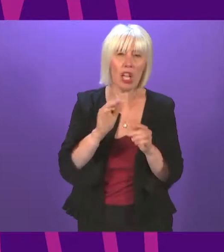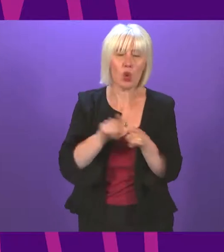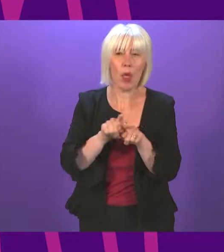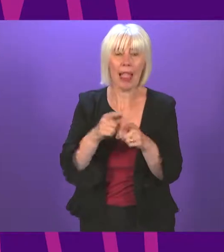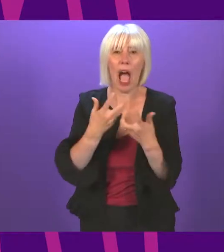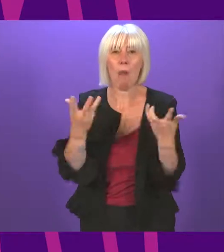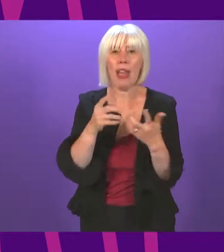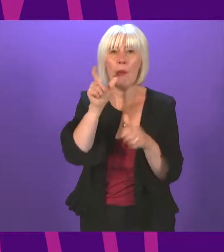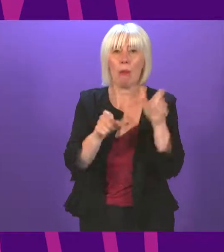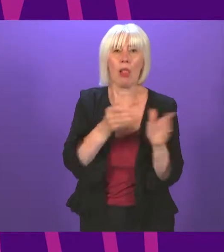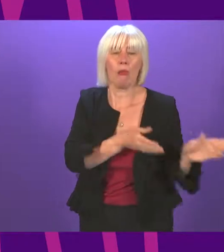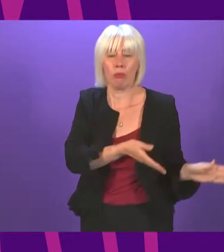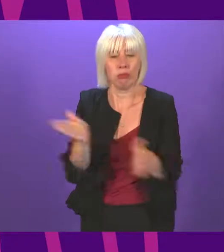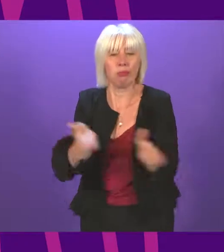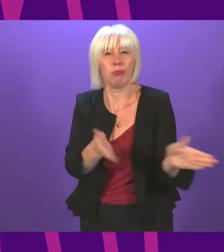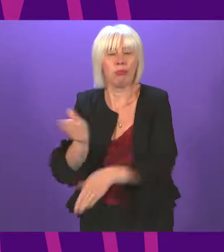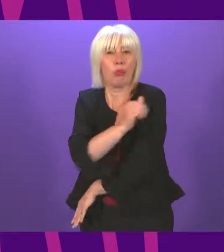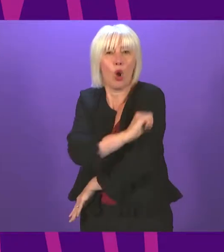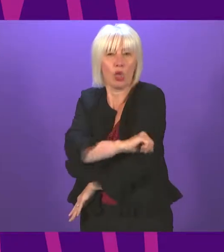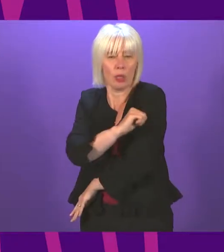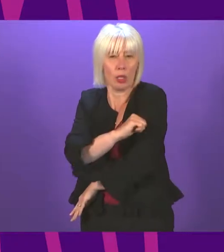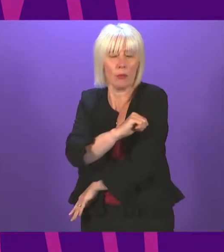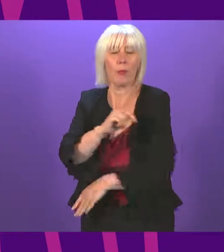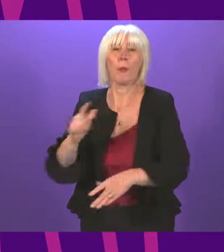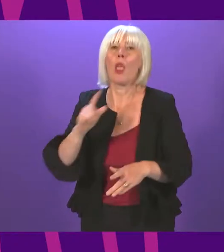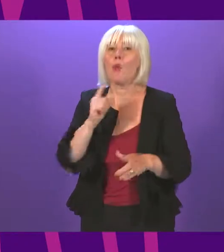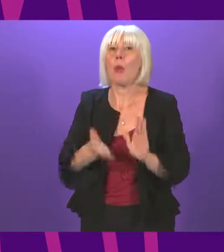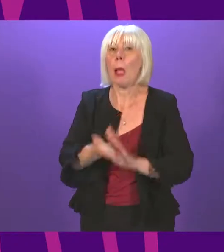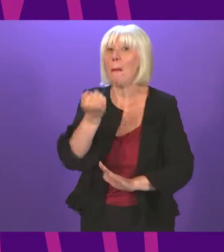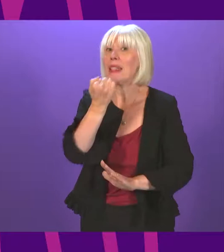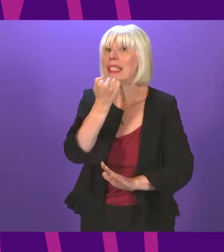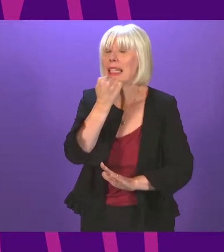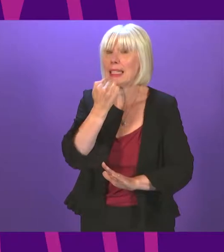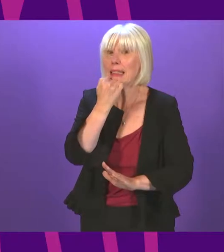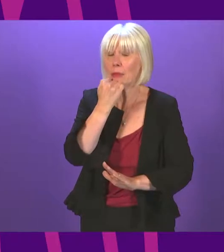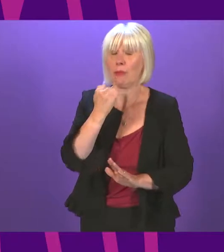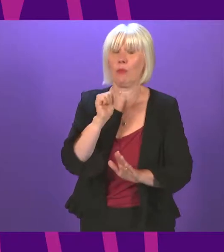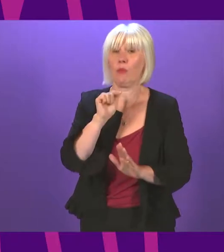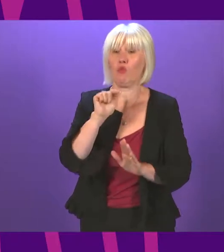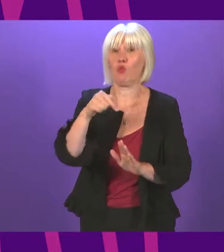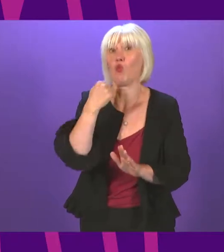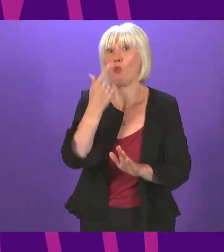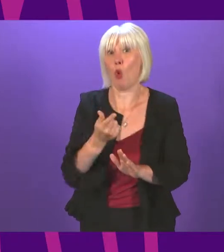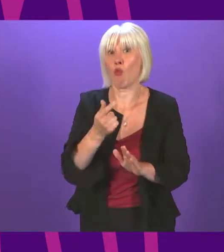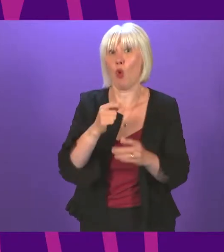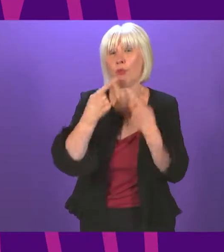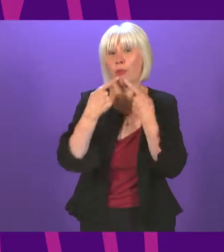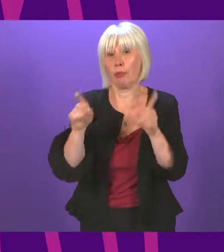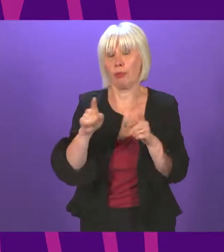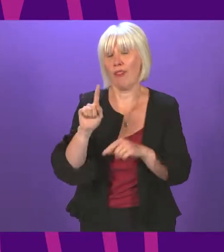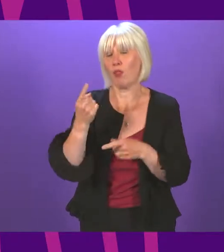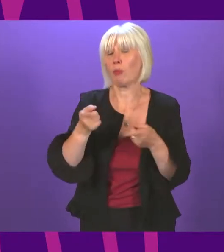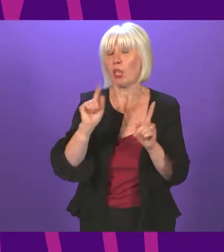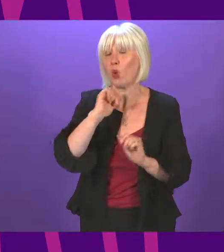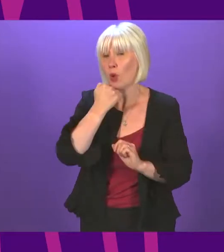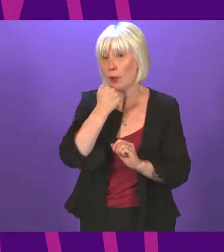levels. The First Minister will update Parliament on these considerations in her statement to Parliament tomorrow. Last week, the Government